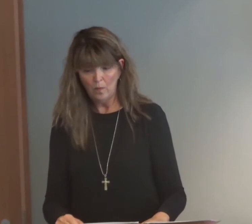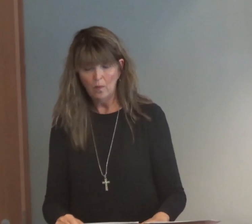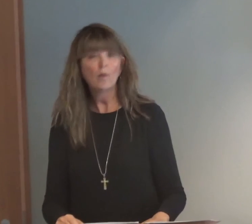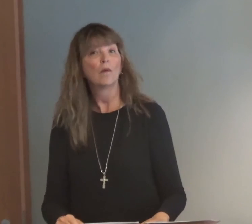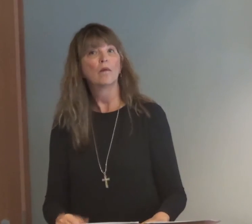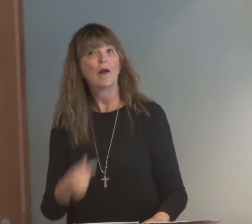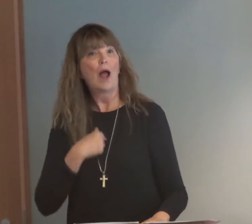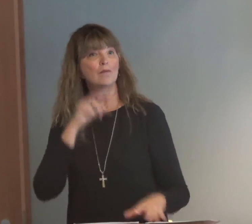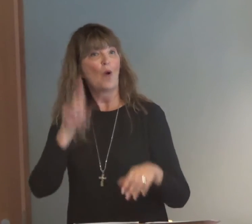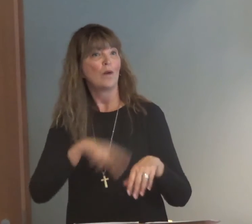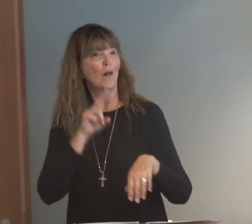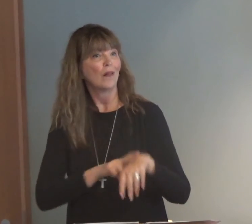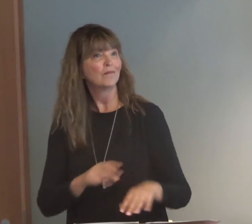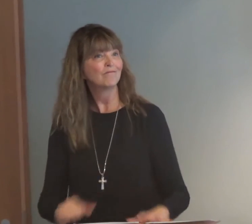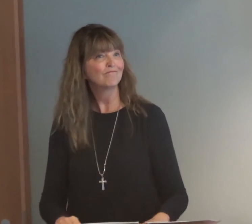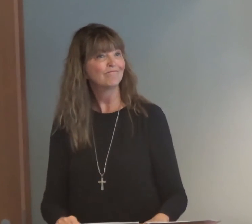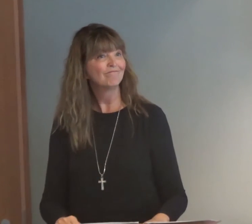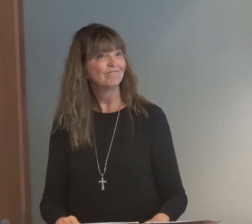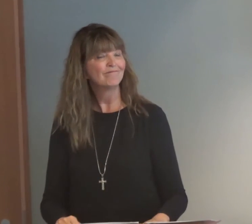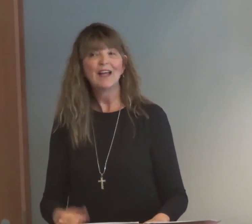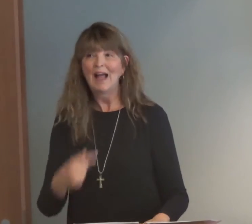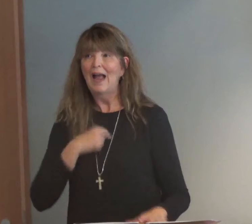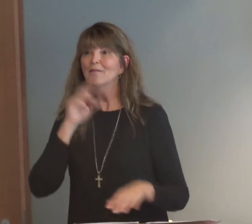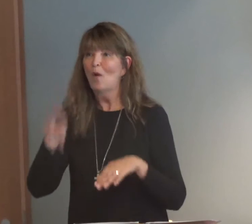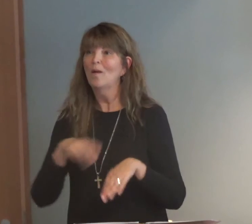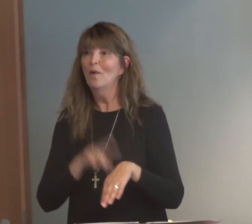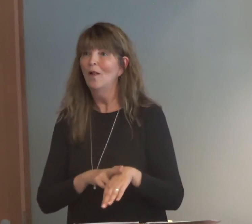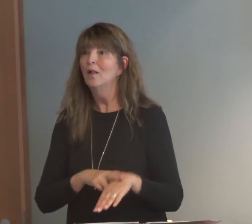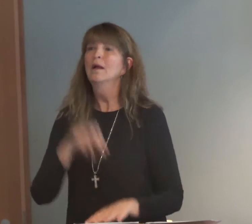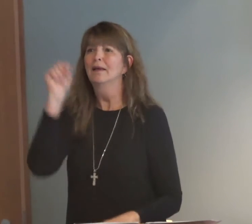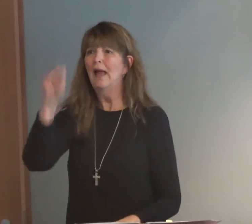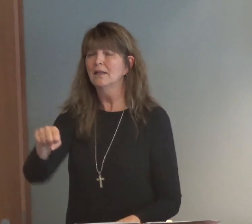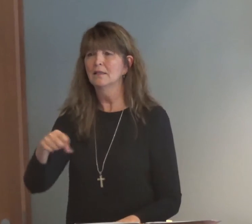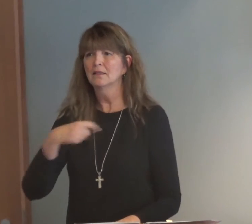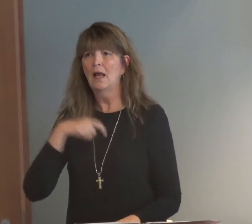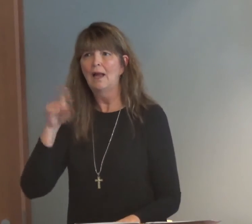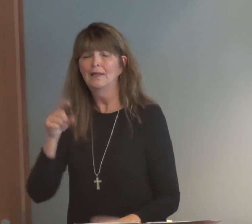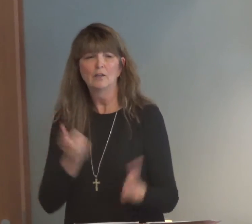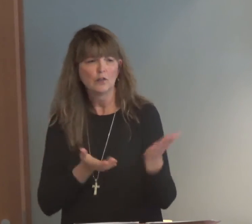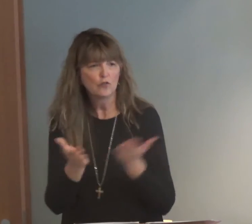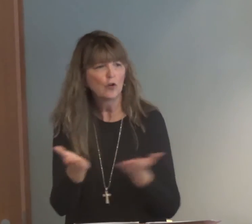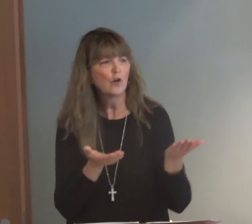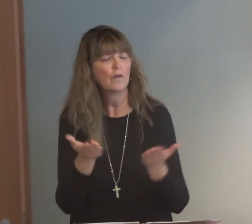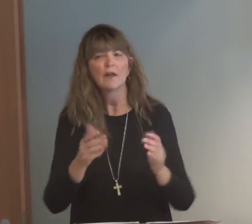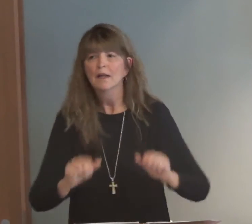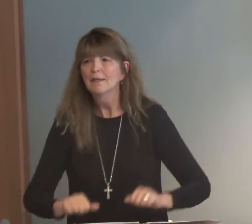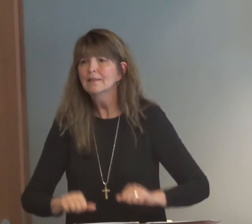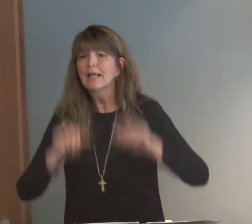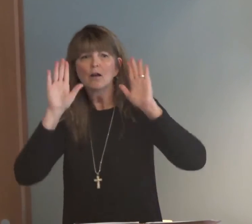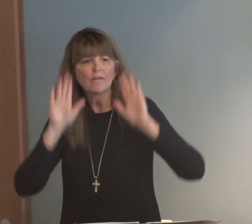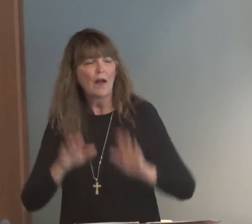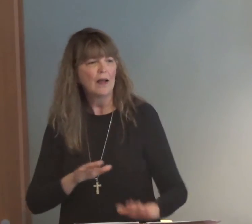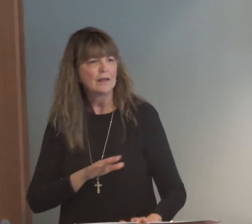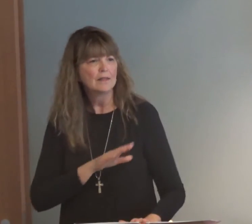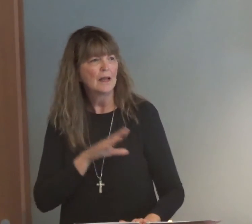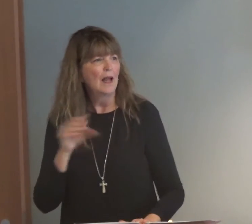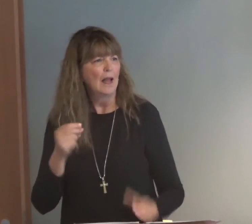Go ahead and think about it. And then you'll realize that what you are going through is normal. And yes, you do need to serve, you need to